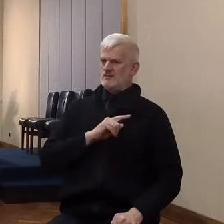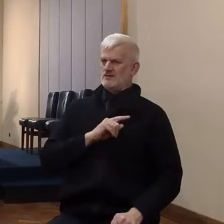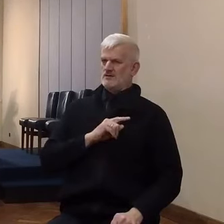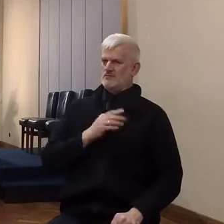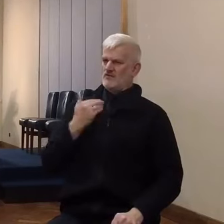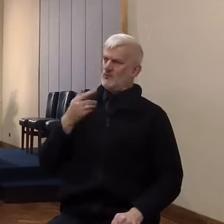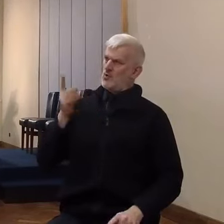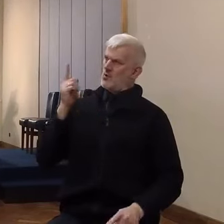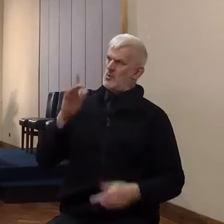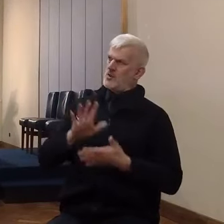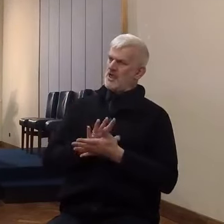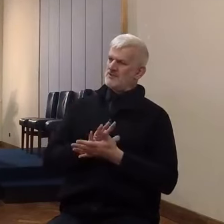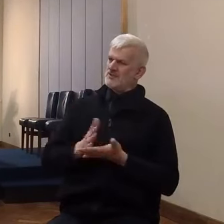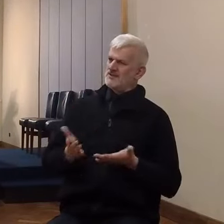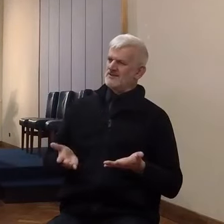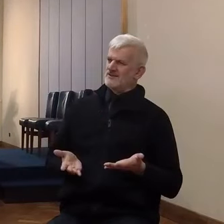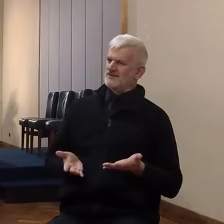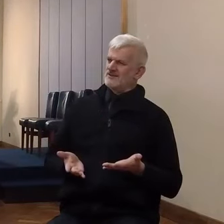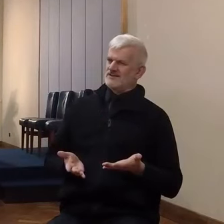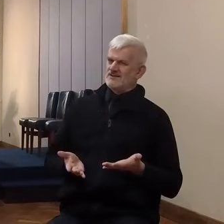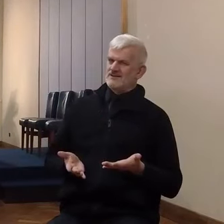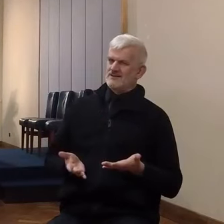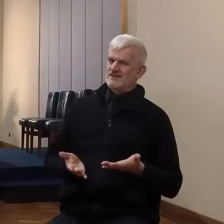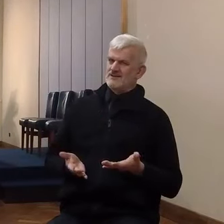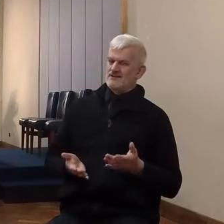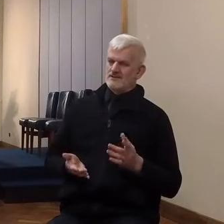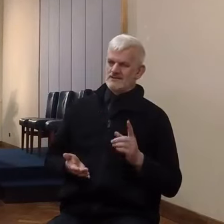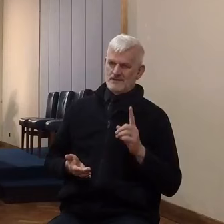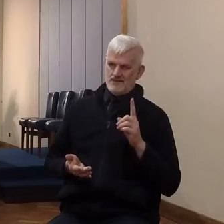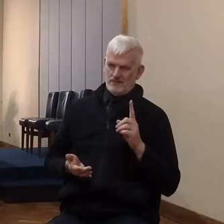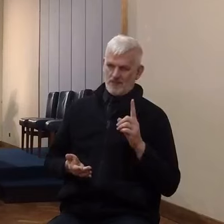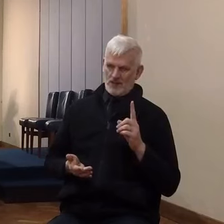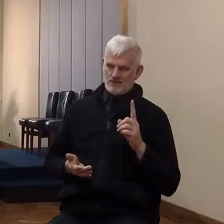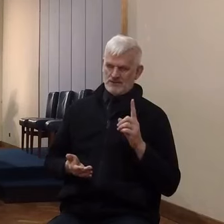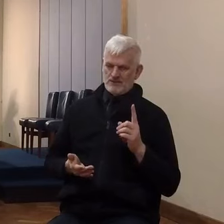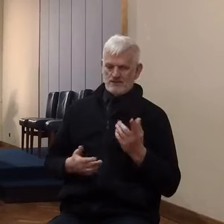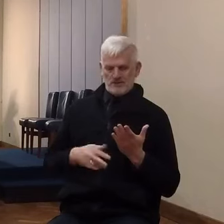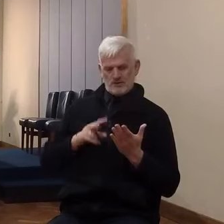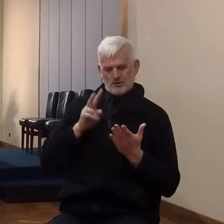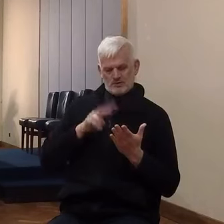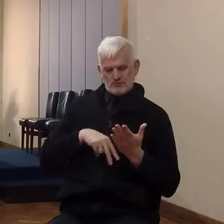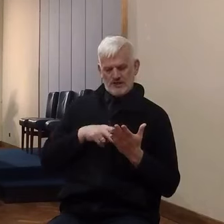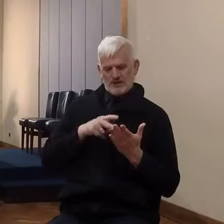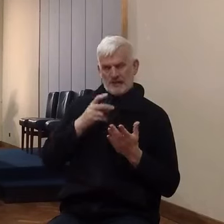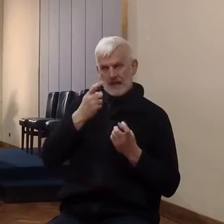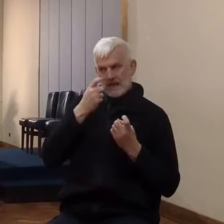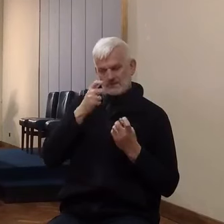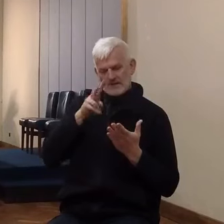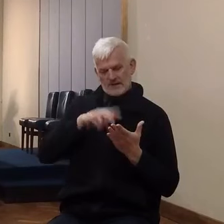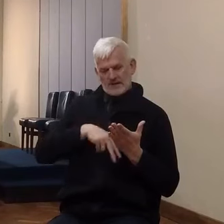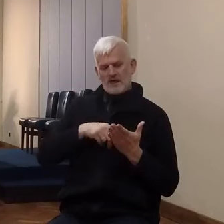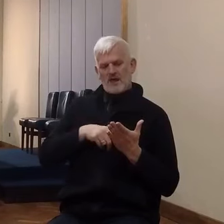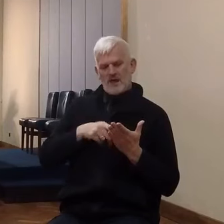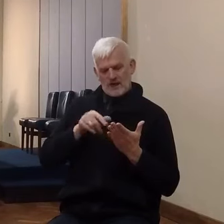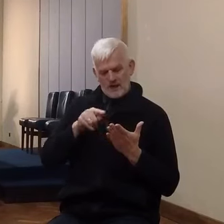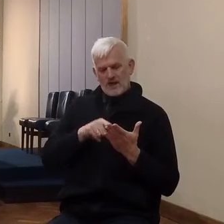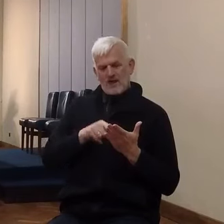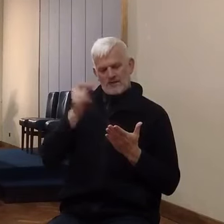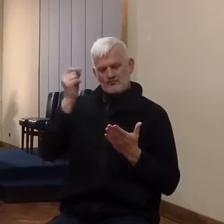to us that Joshua must have been instructed by the Lord to do this. It's inconceivable that